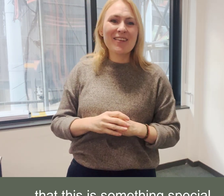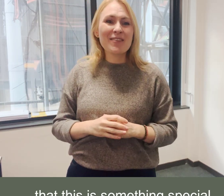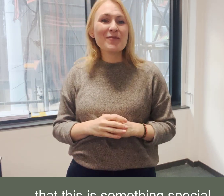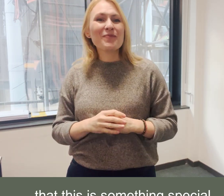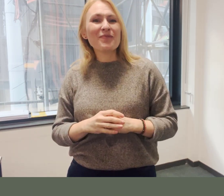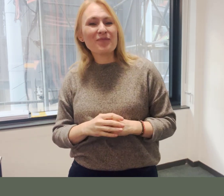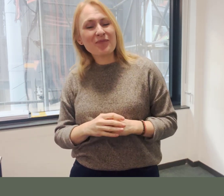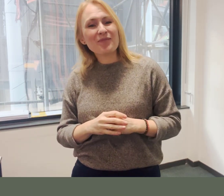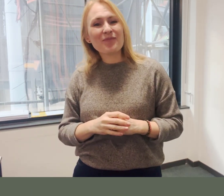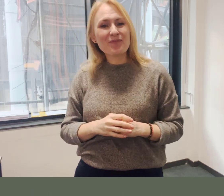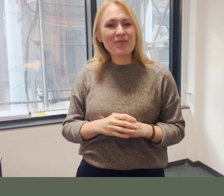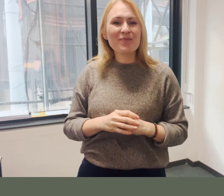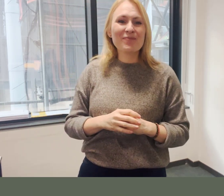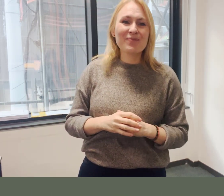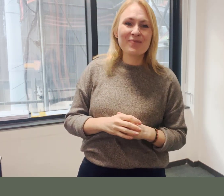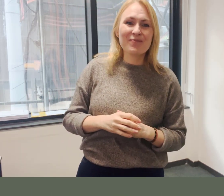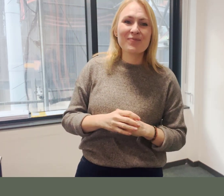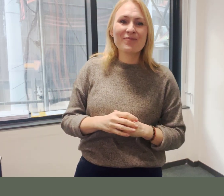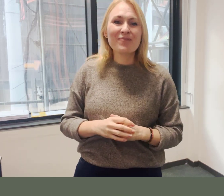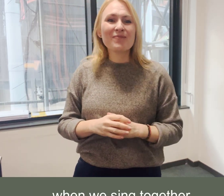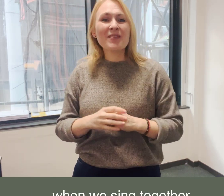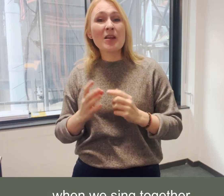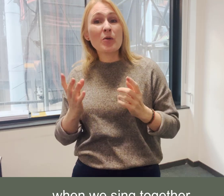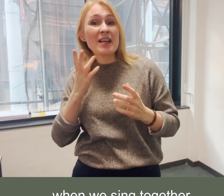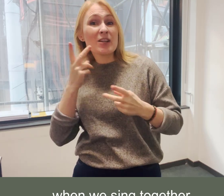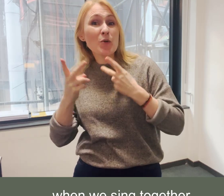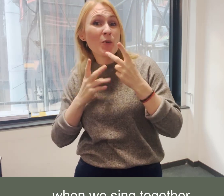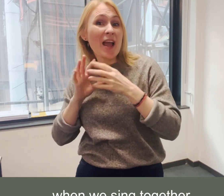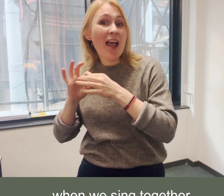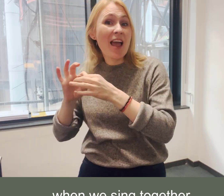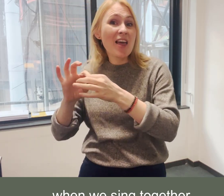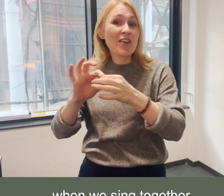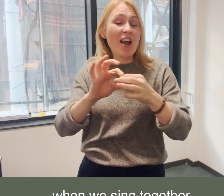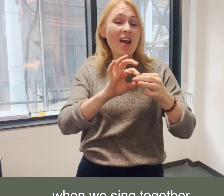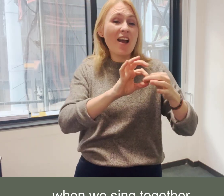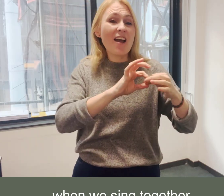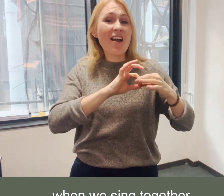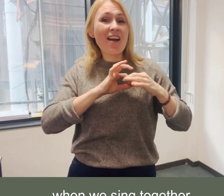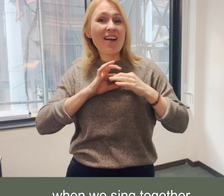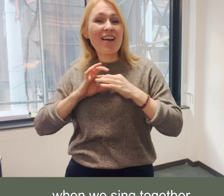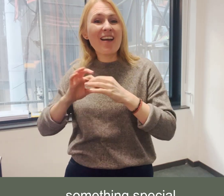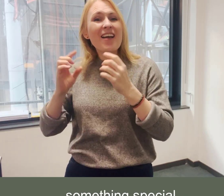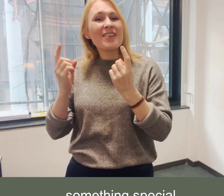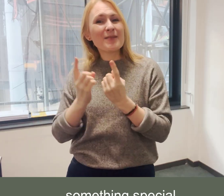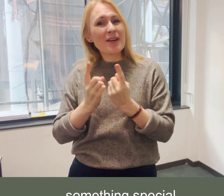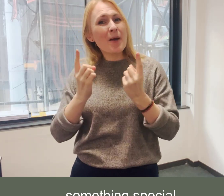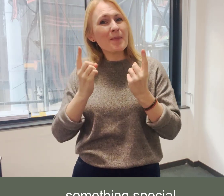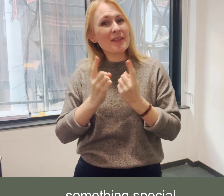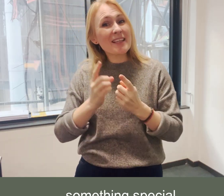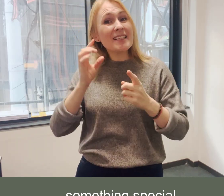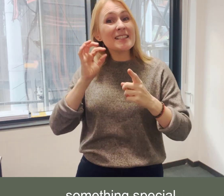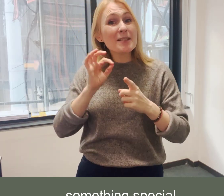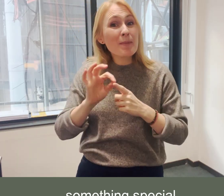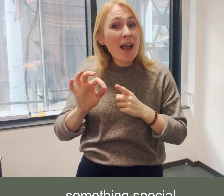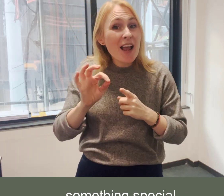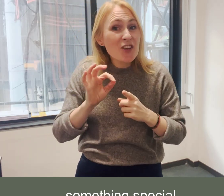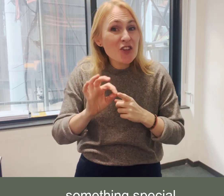If it's special We hear you as strong as you can Give me ableman Let you understand special